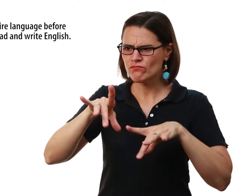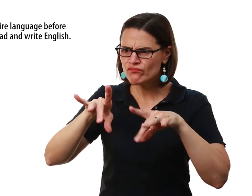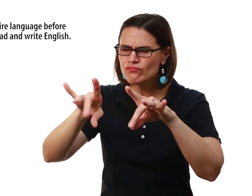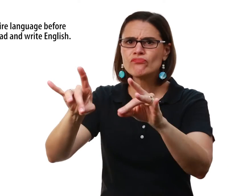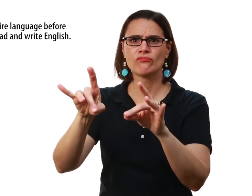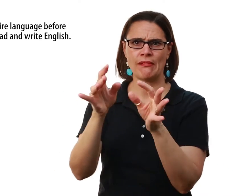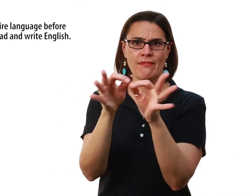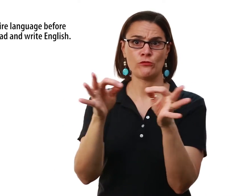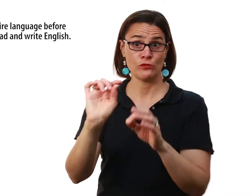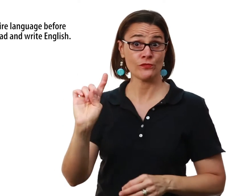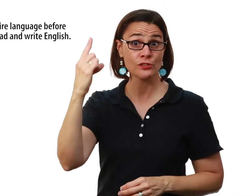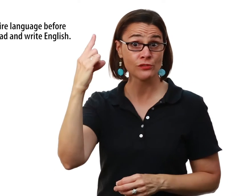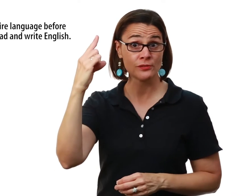they can learn to read and write English